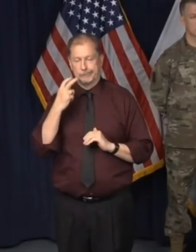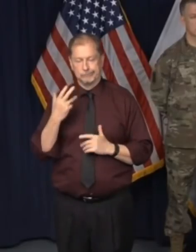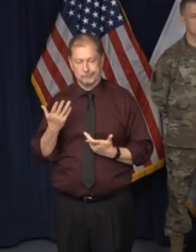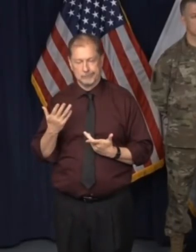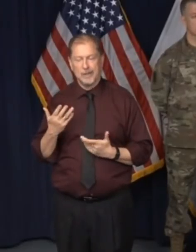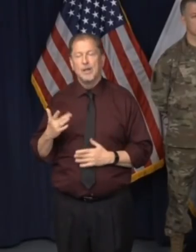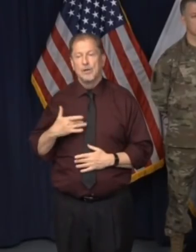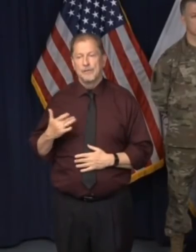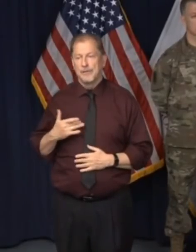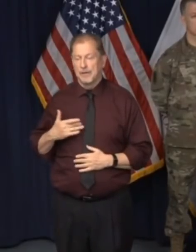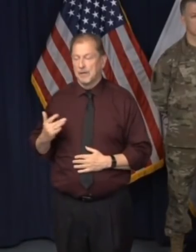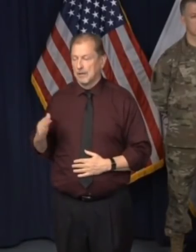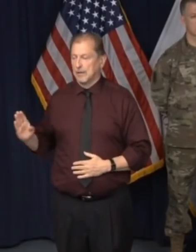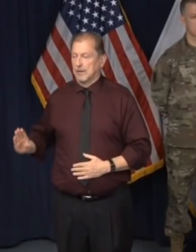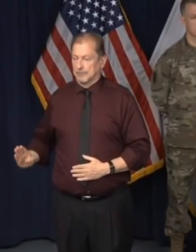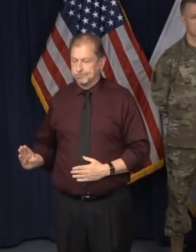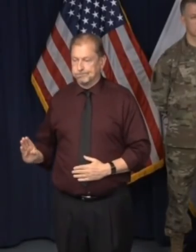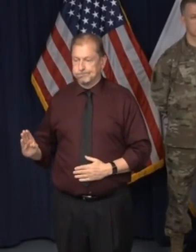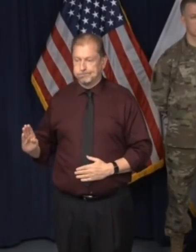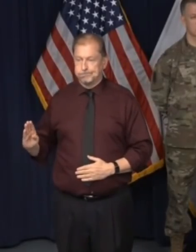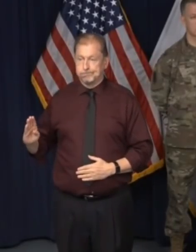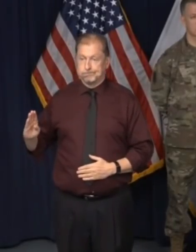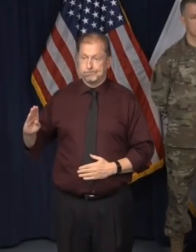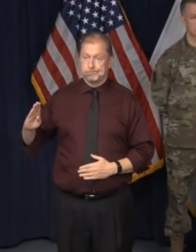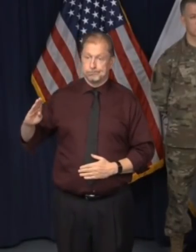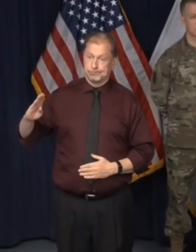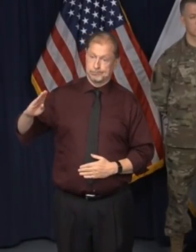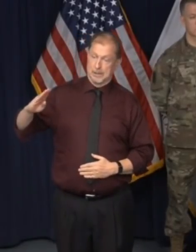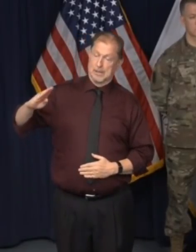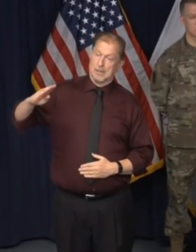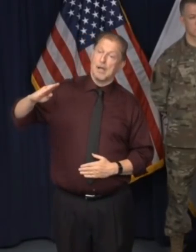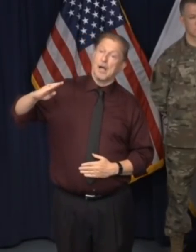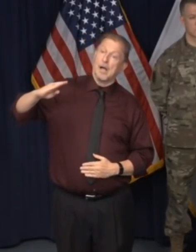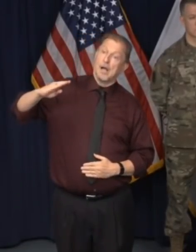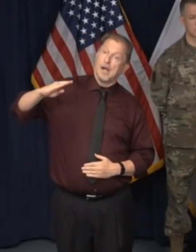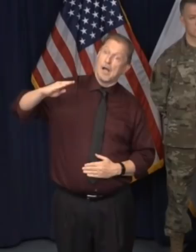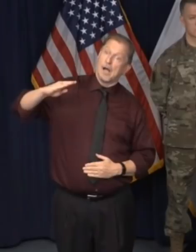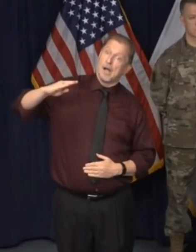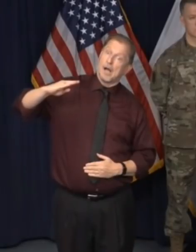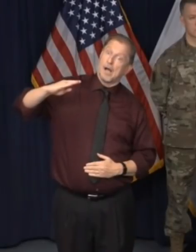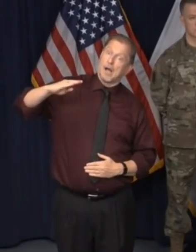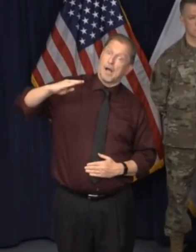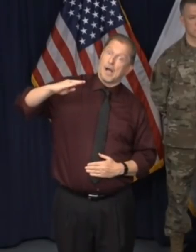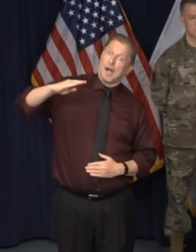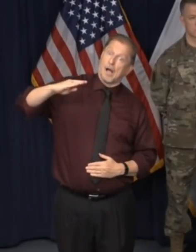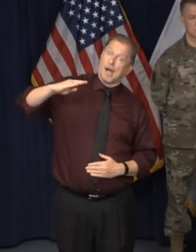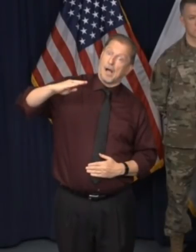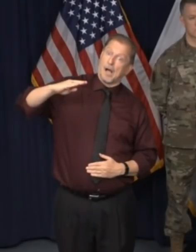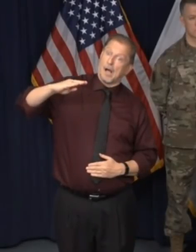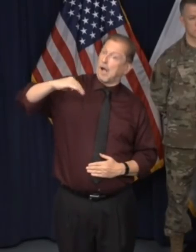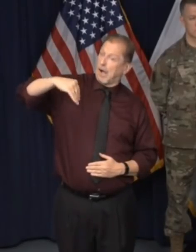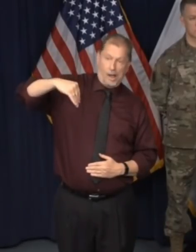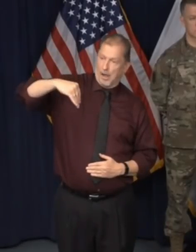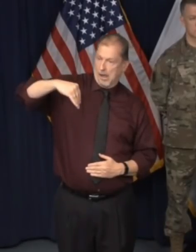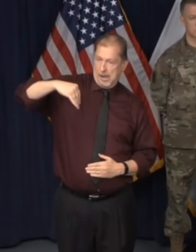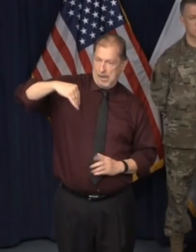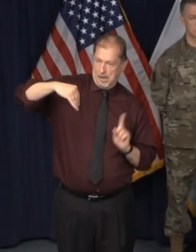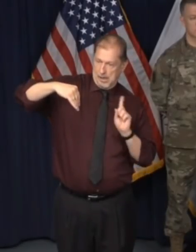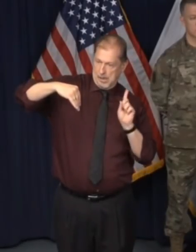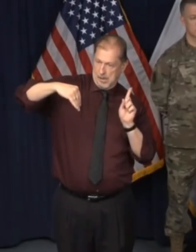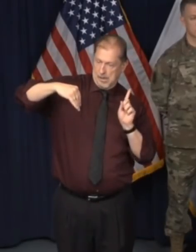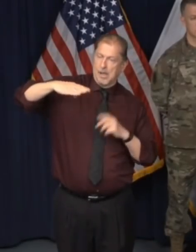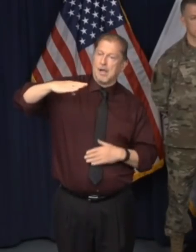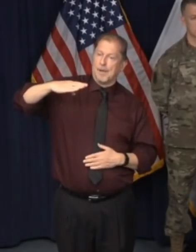how it's gonna work. You're working your way up to a peak, unfortunately. And then as you come to the other side, it's gonna be a gradual, uh,